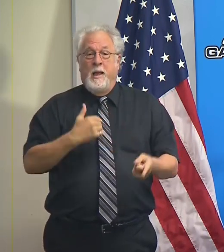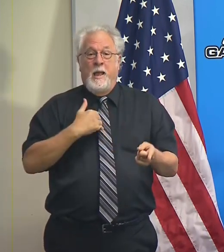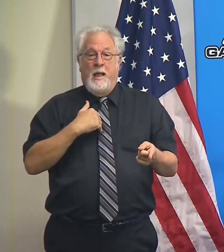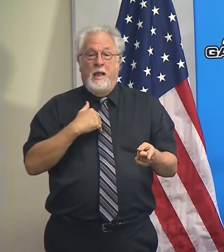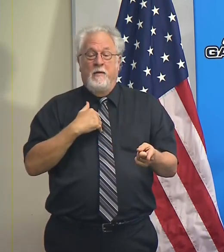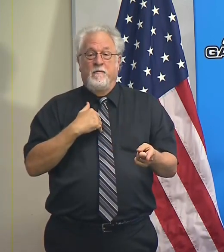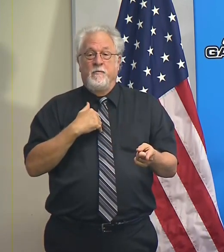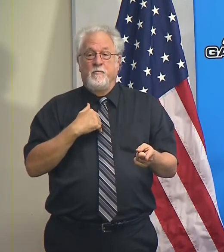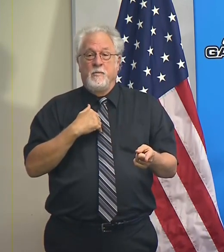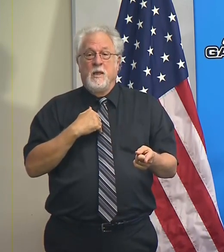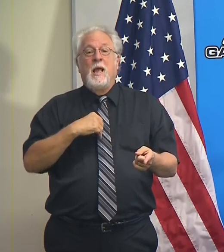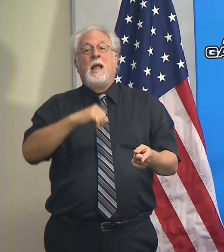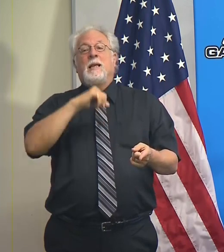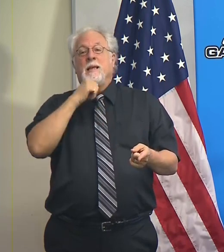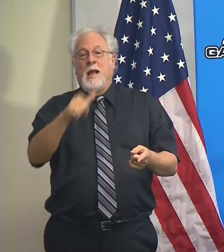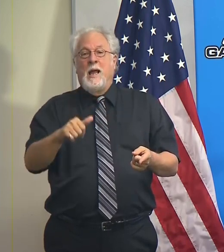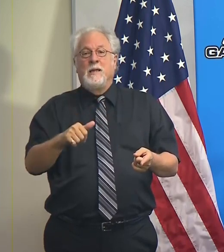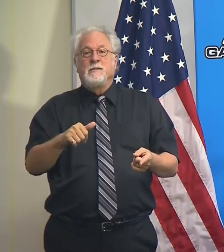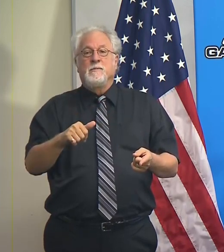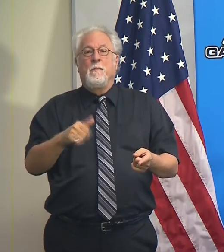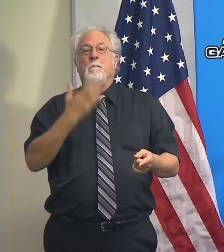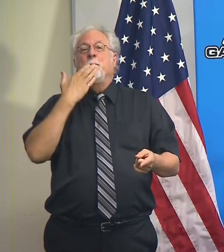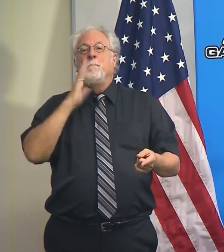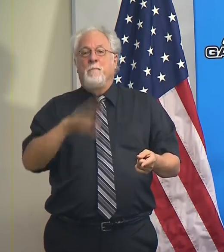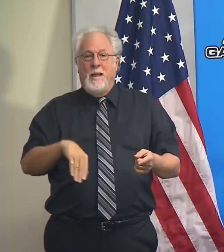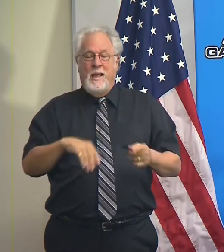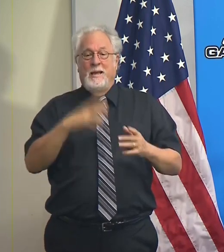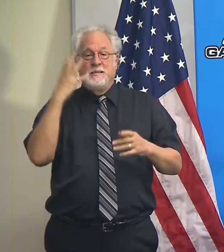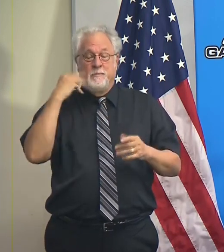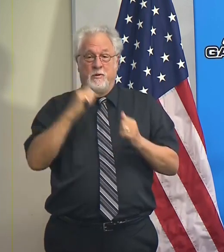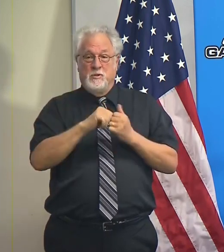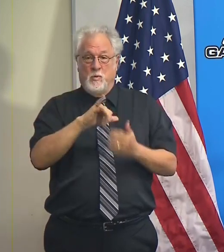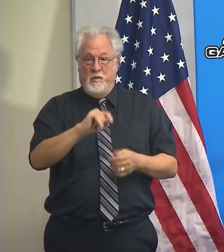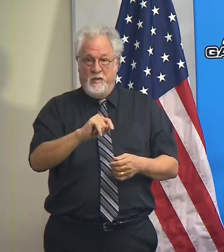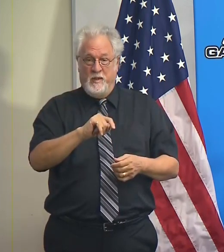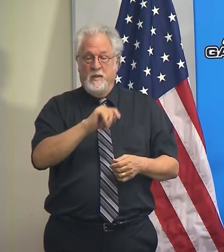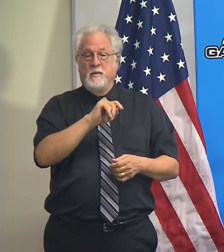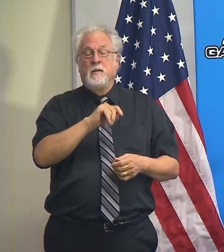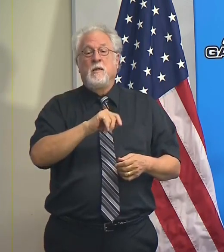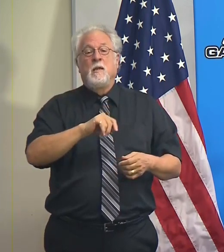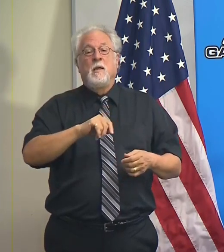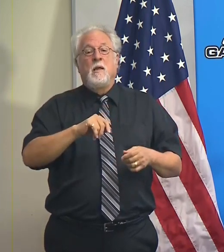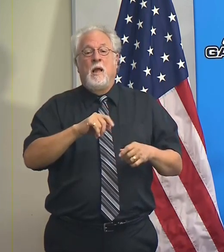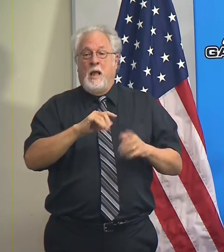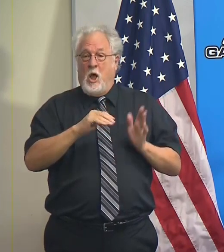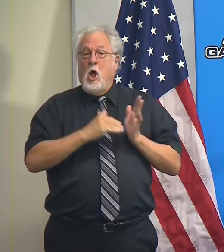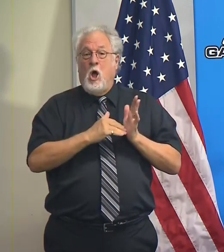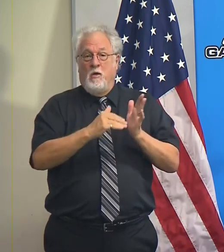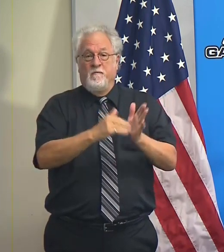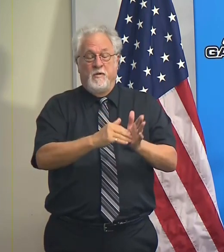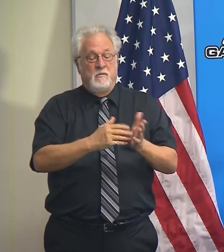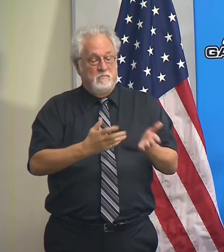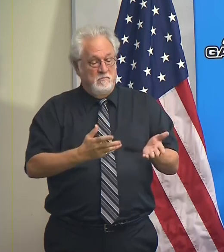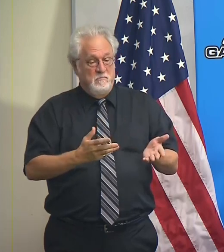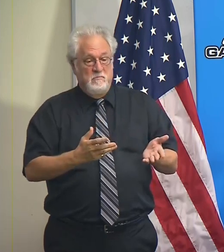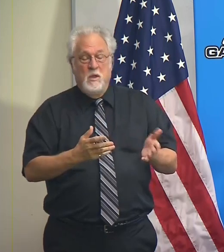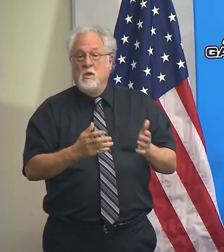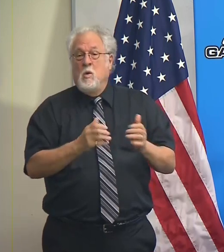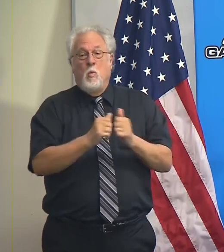not quite as bad an experience with it, obviously, and quite often they will remain